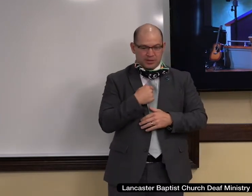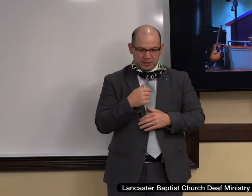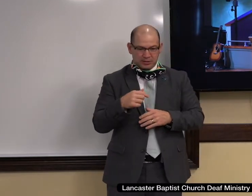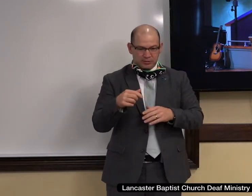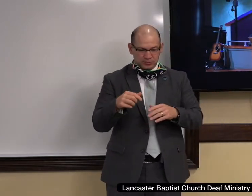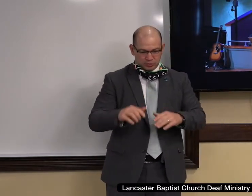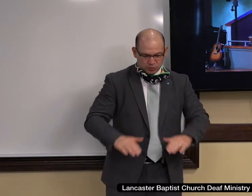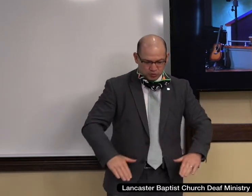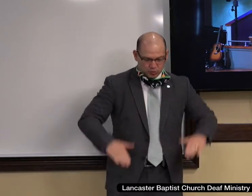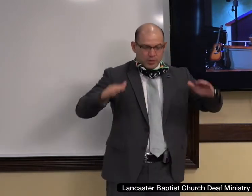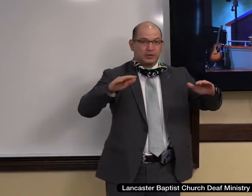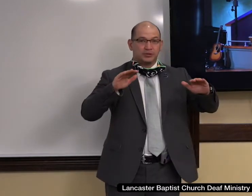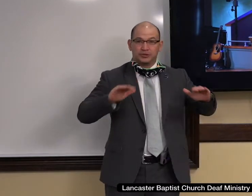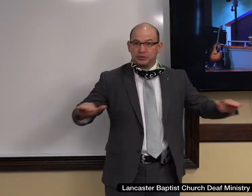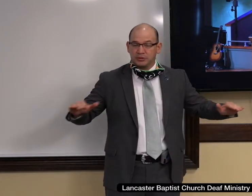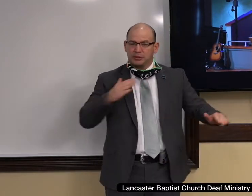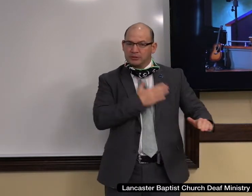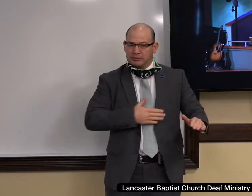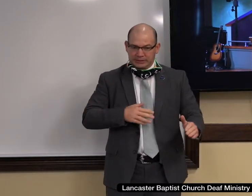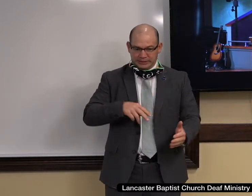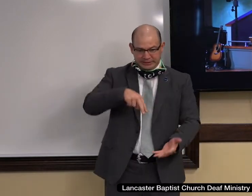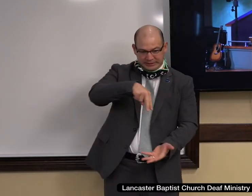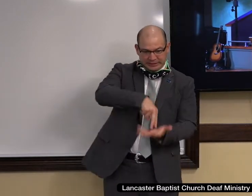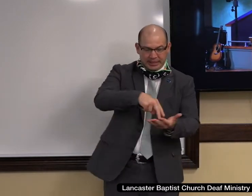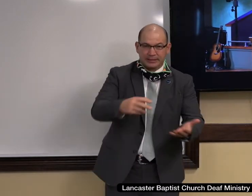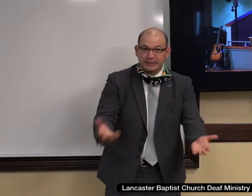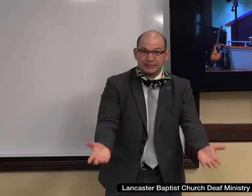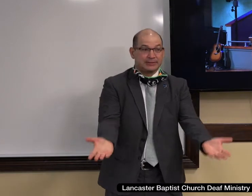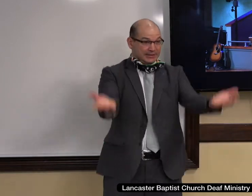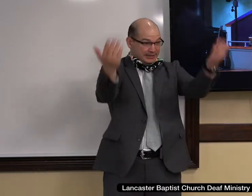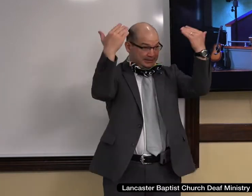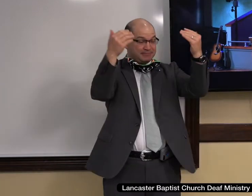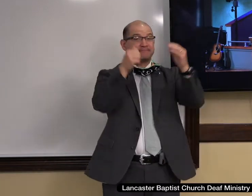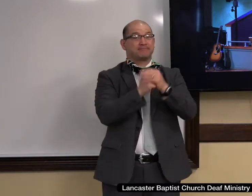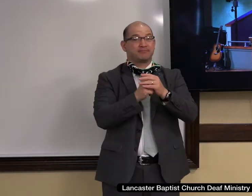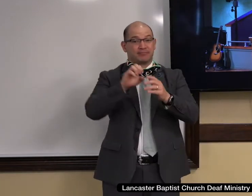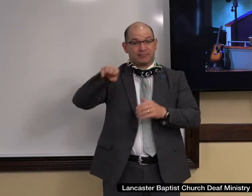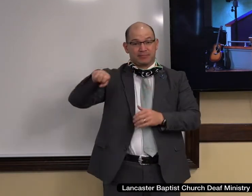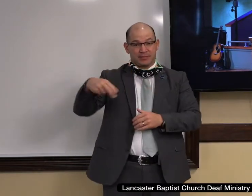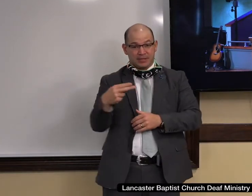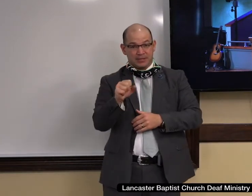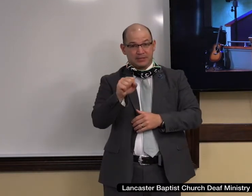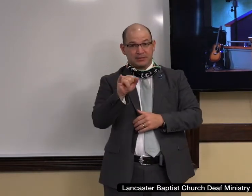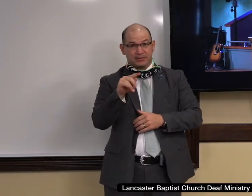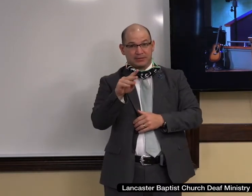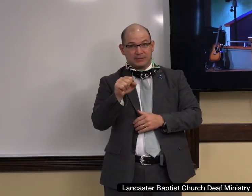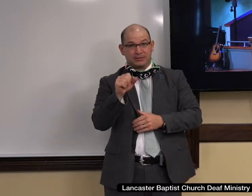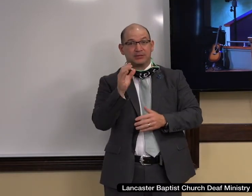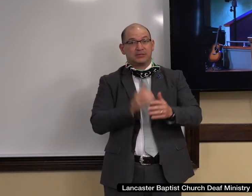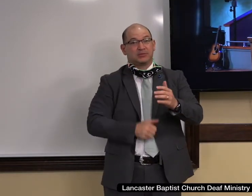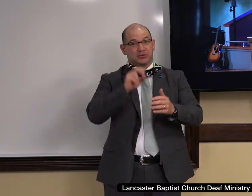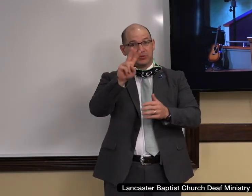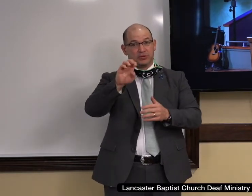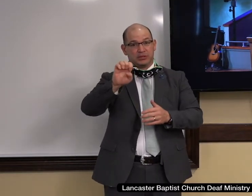and doing the work of God. So would you stand with me as we turn to Ephesians chapter 2 and we're going to read beginning in verse 19